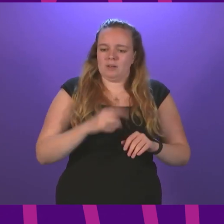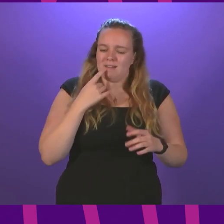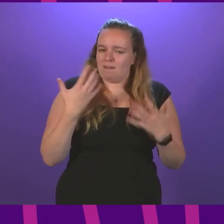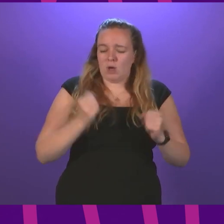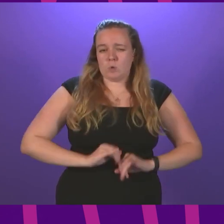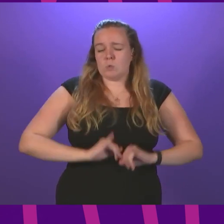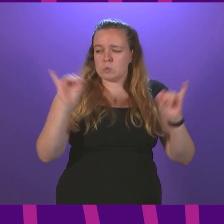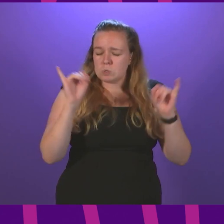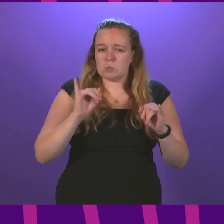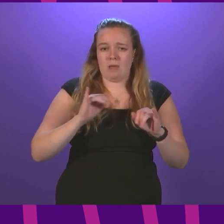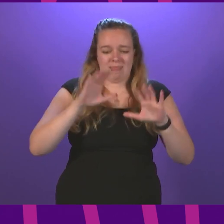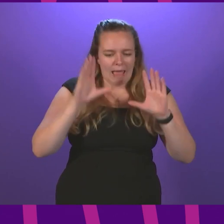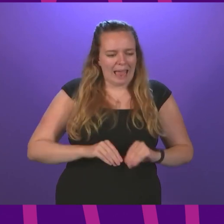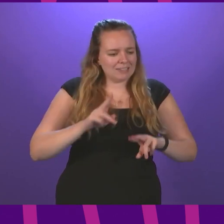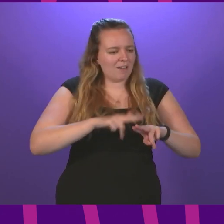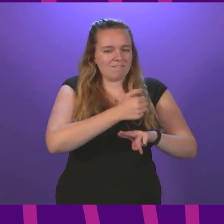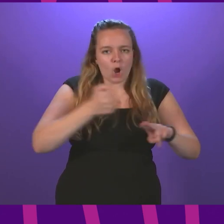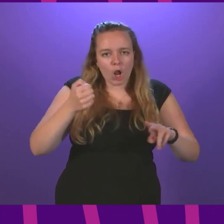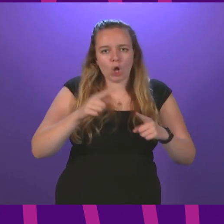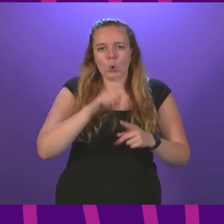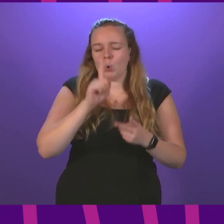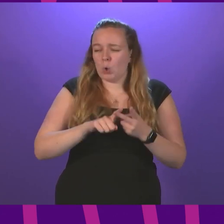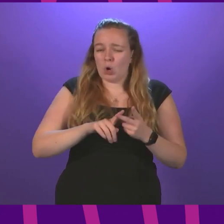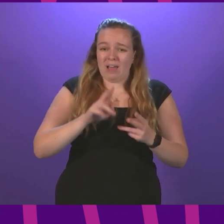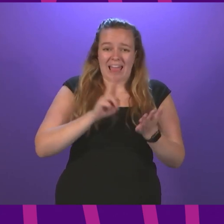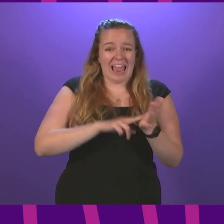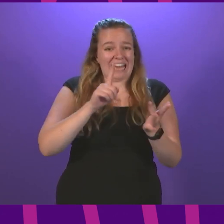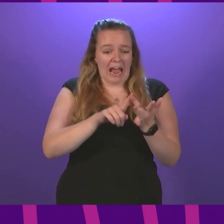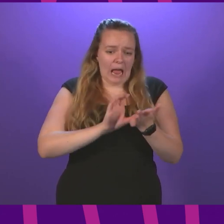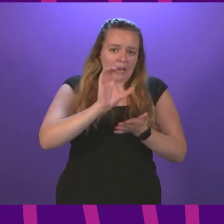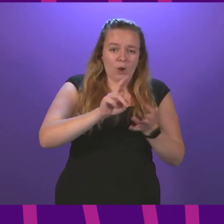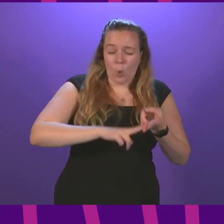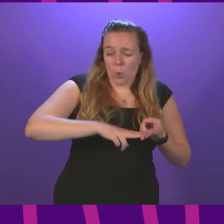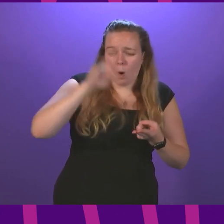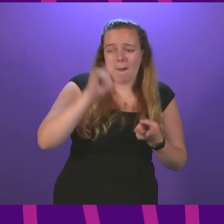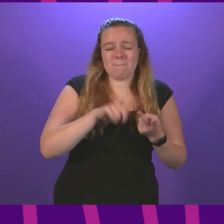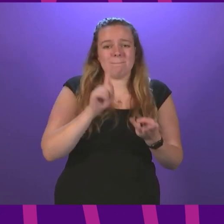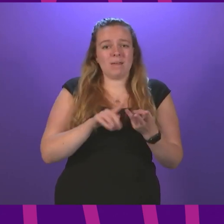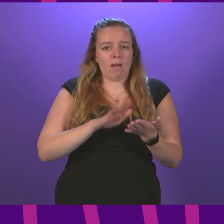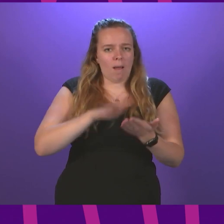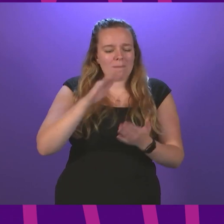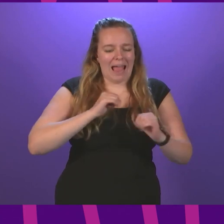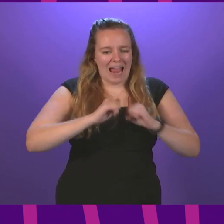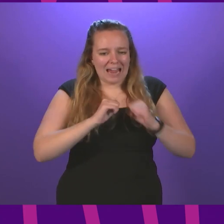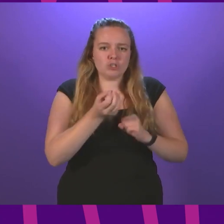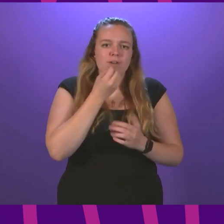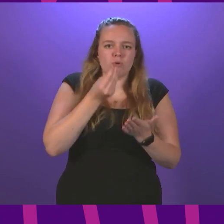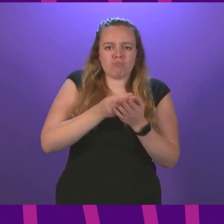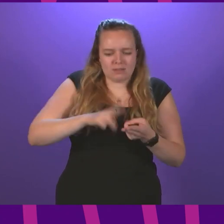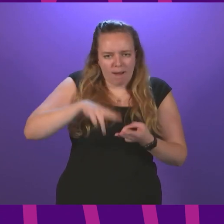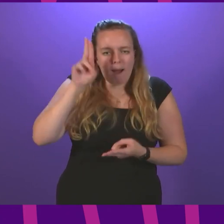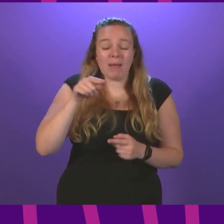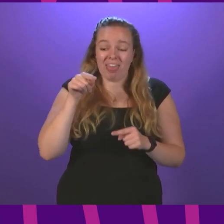storm of the end of the furlough scheme, a hike in national insurance contributions and rising energy and food prices, this cut